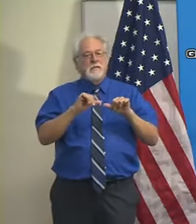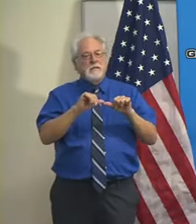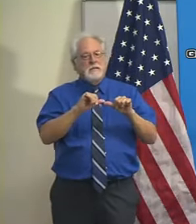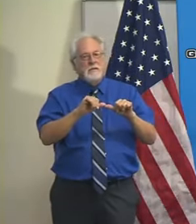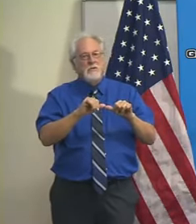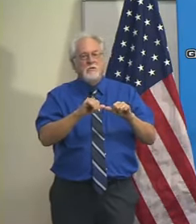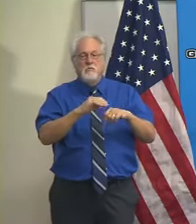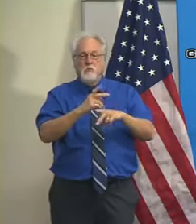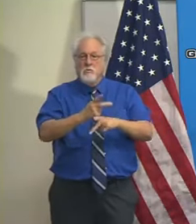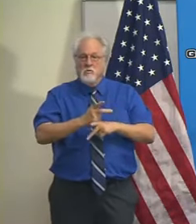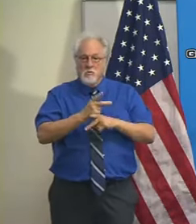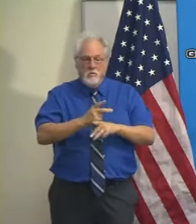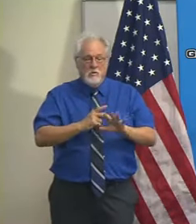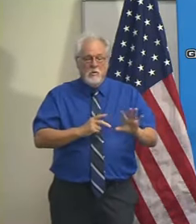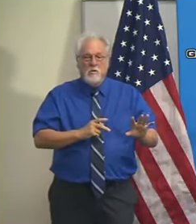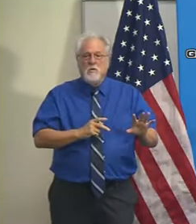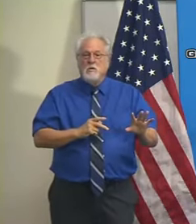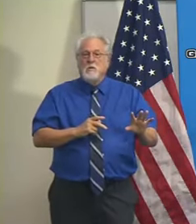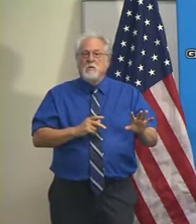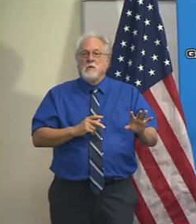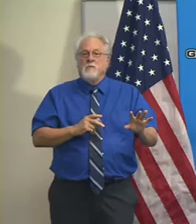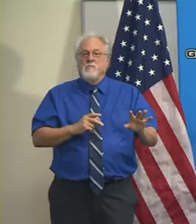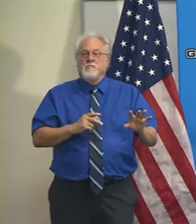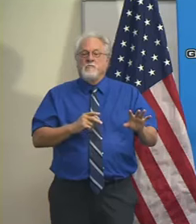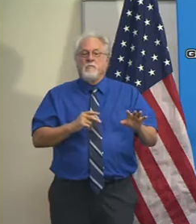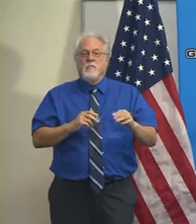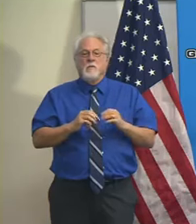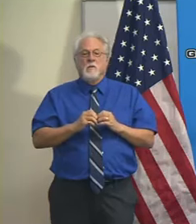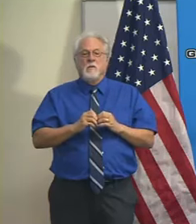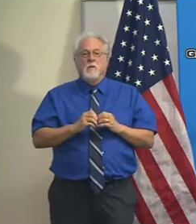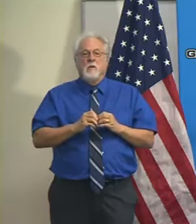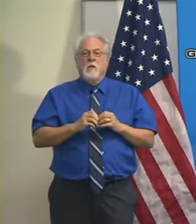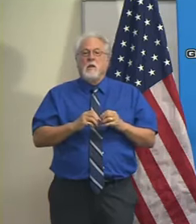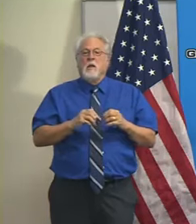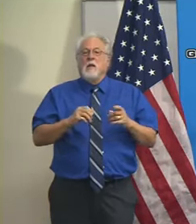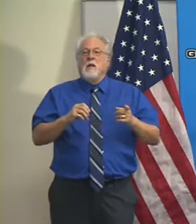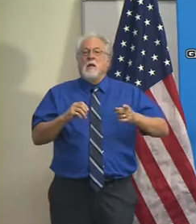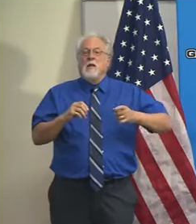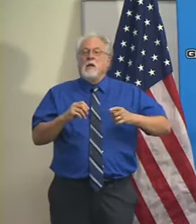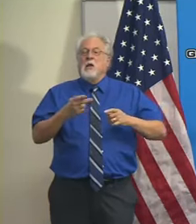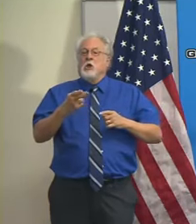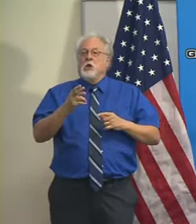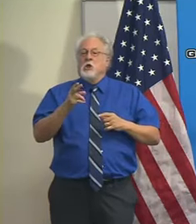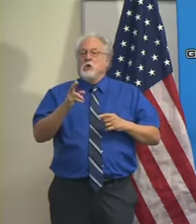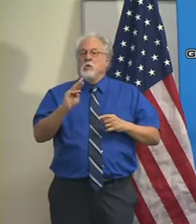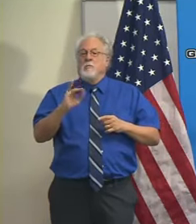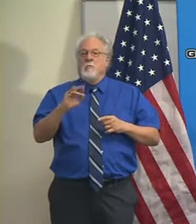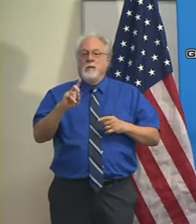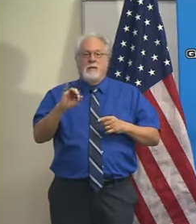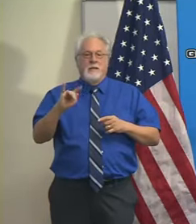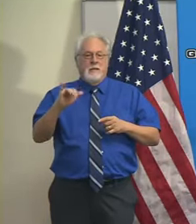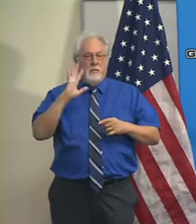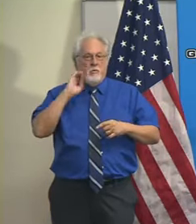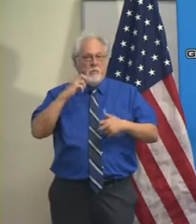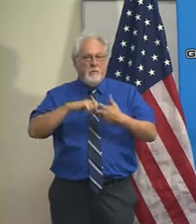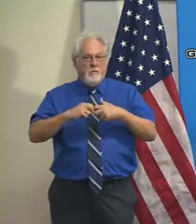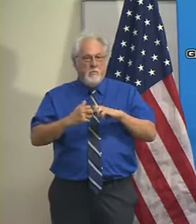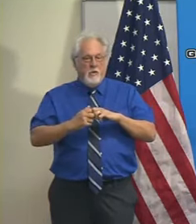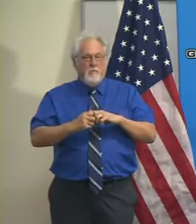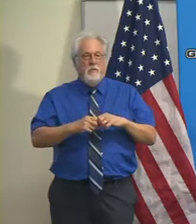to be cautious. Heat and humidity will remain a problem. People need to pace themselves, drink water,